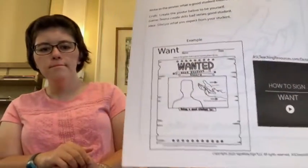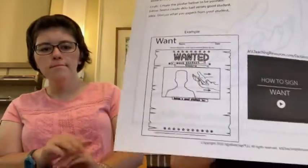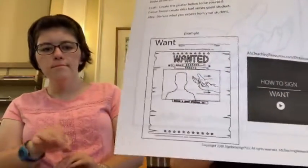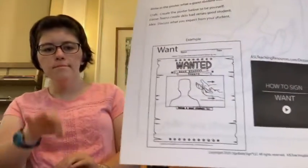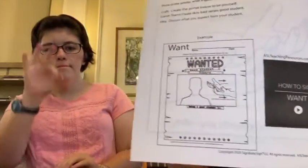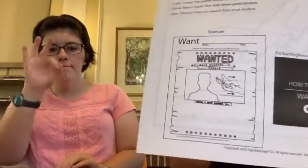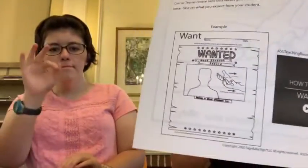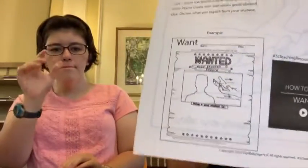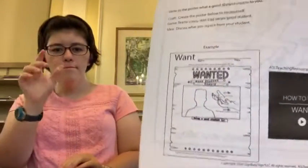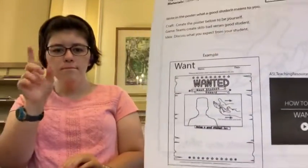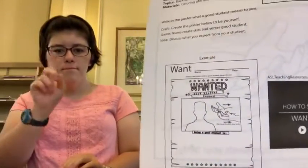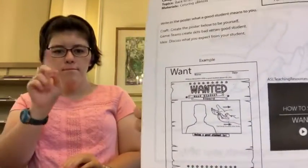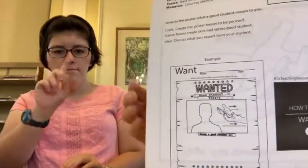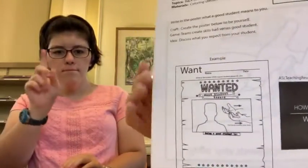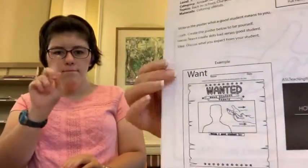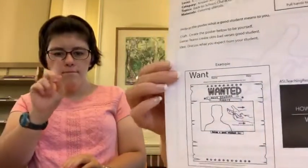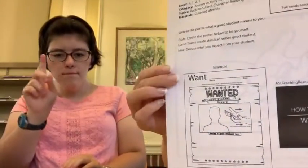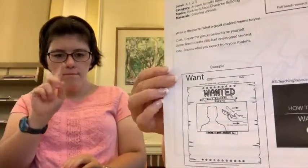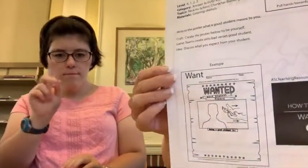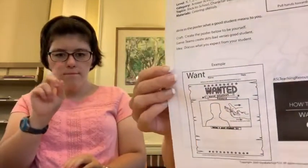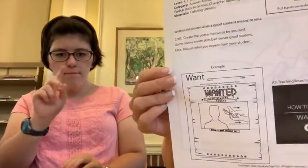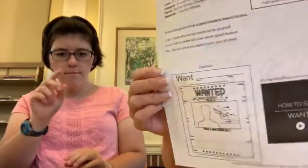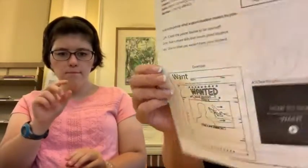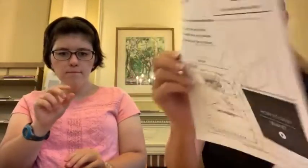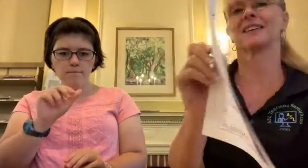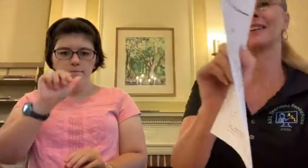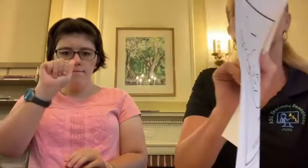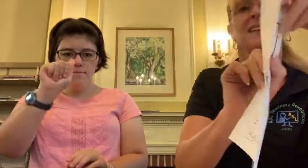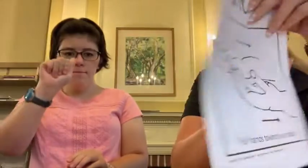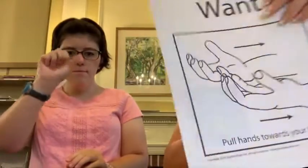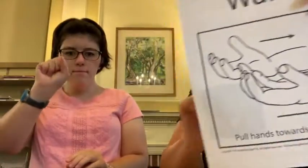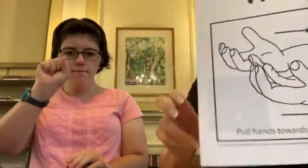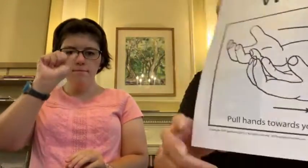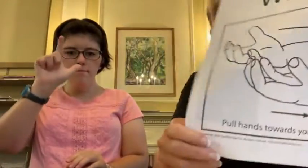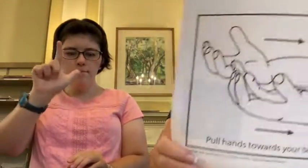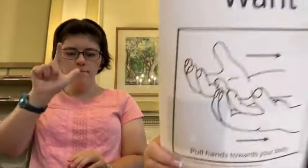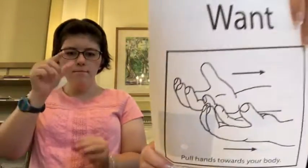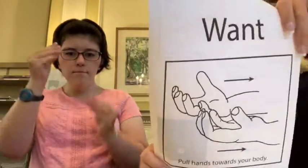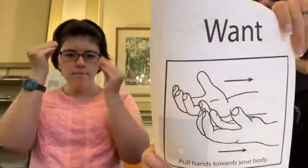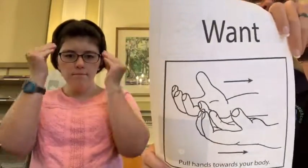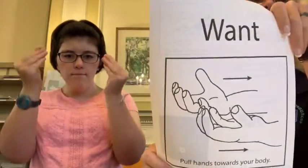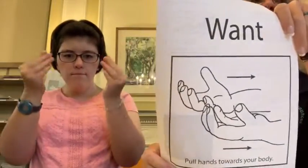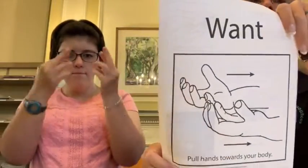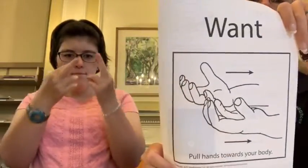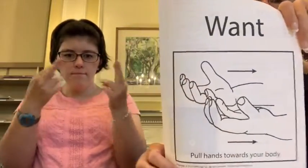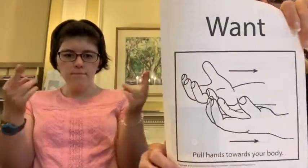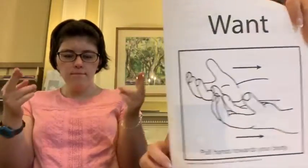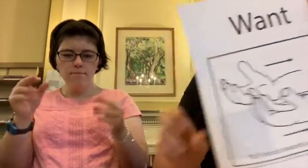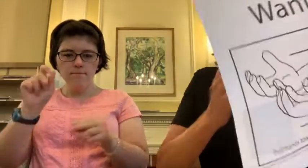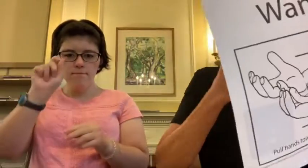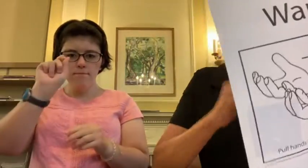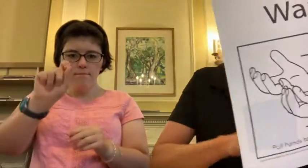okay and you can find these at aslteachingresources